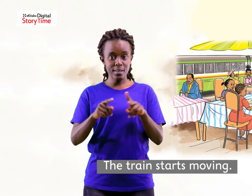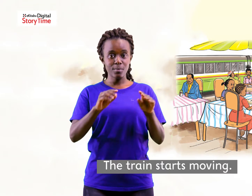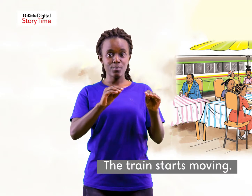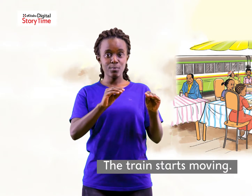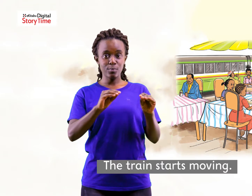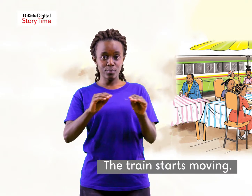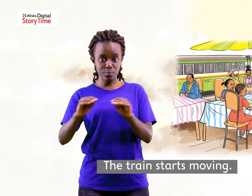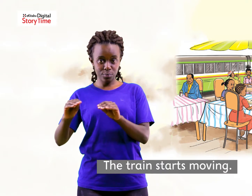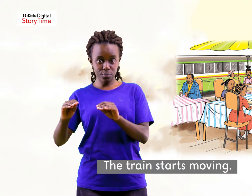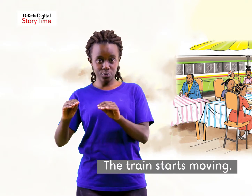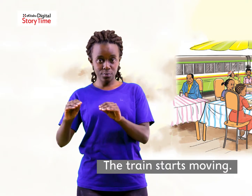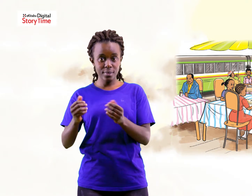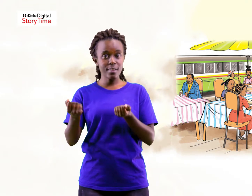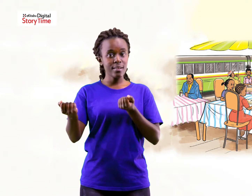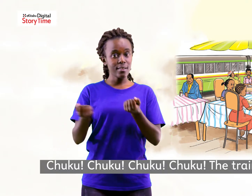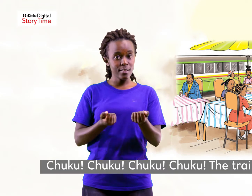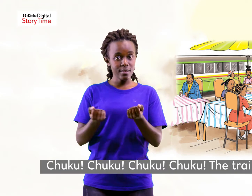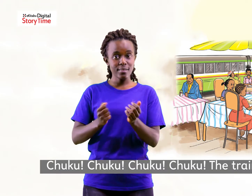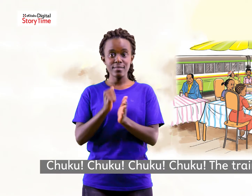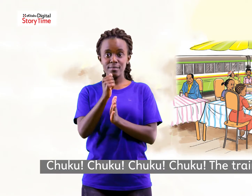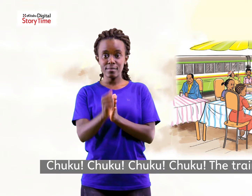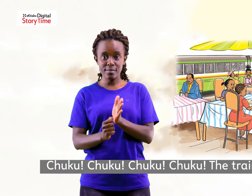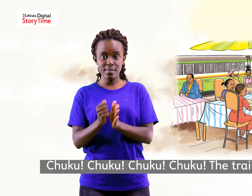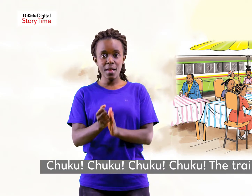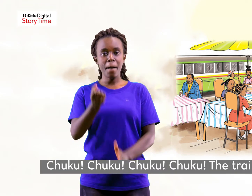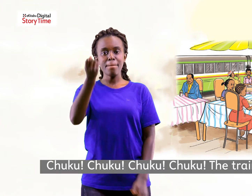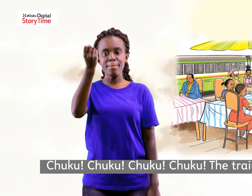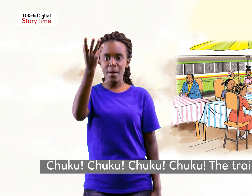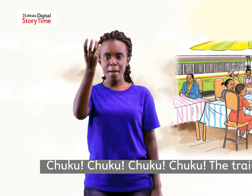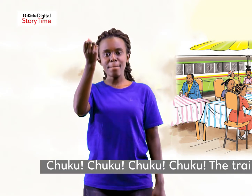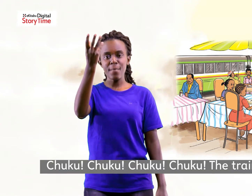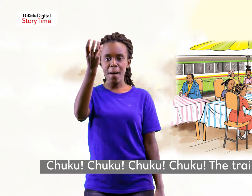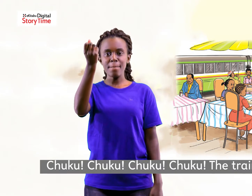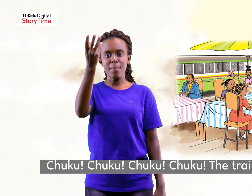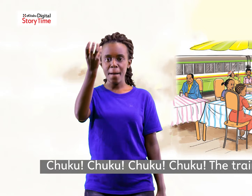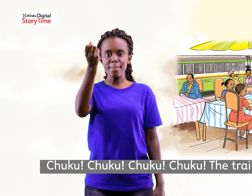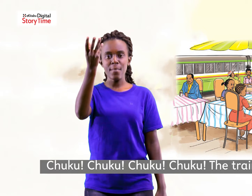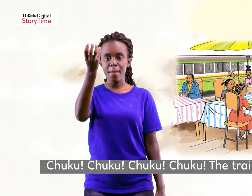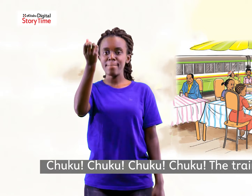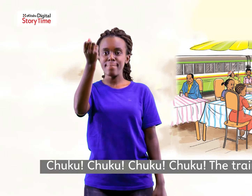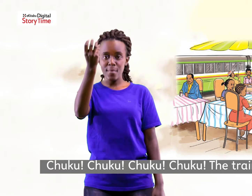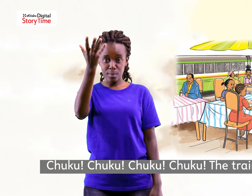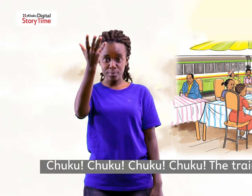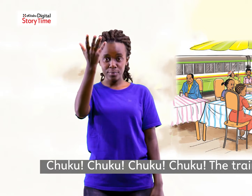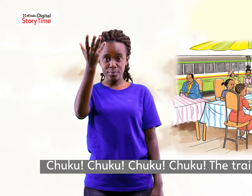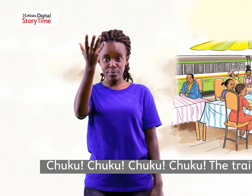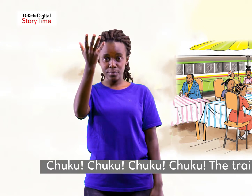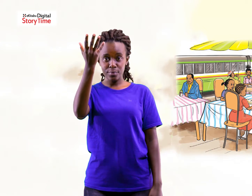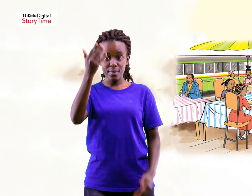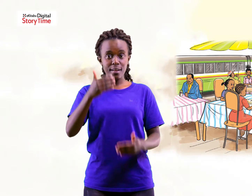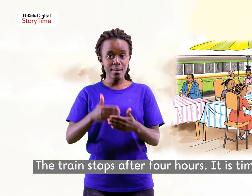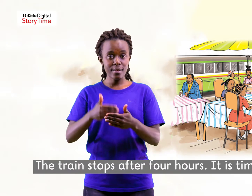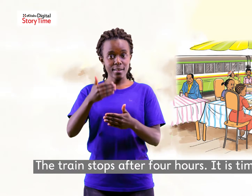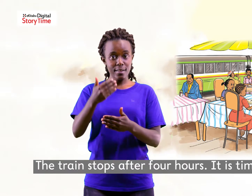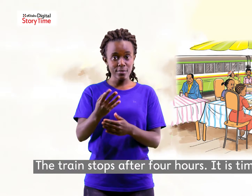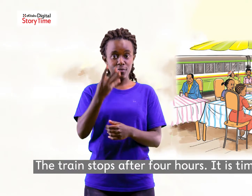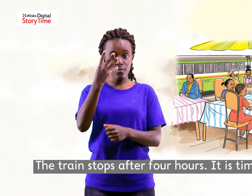The train starts moving. Chuku-chuku-chuku-chuku-chuku. The train goes.